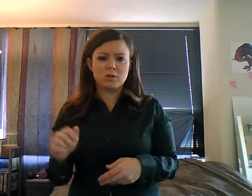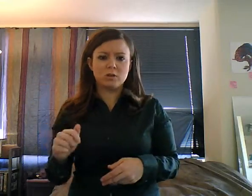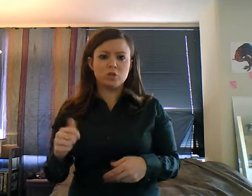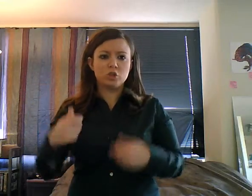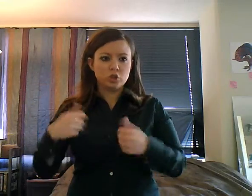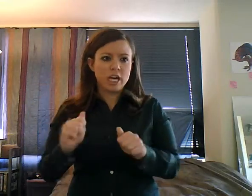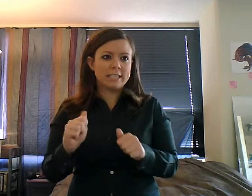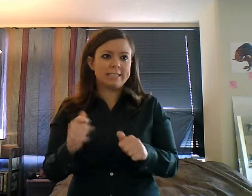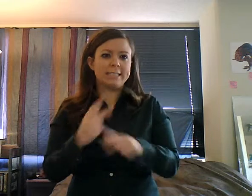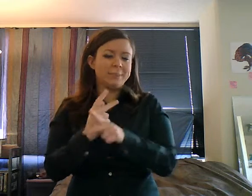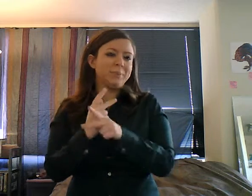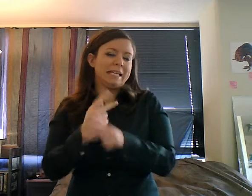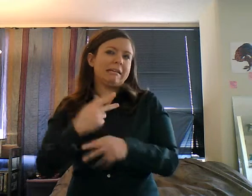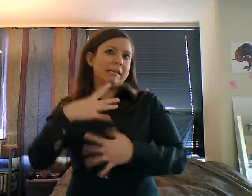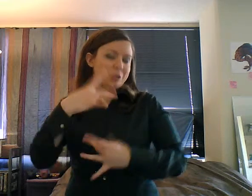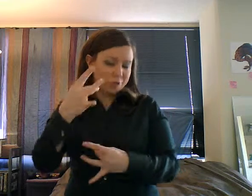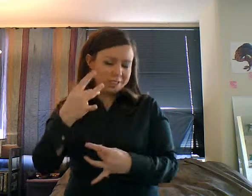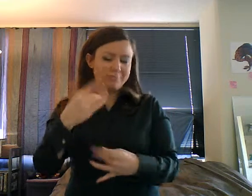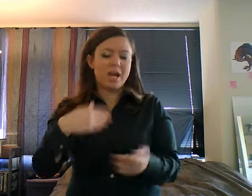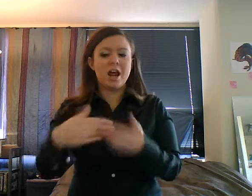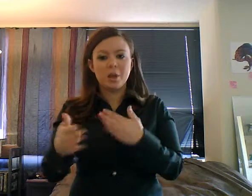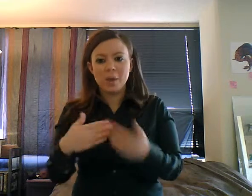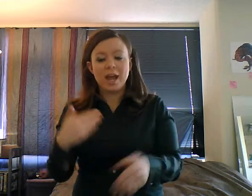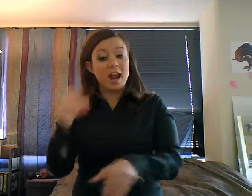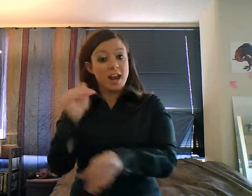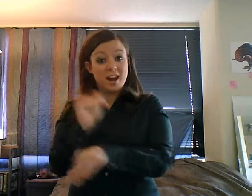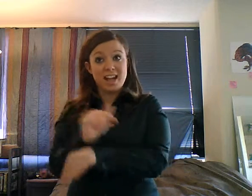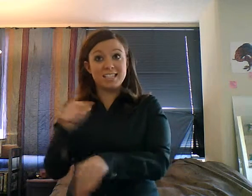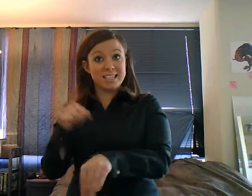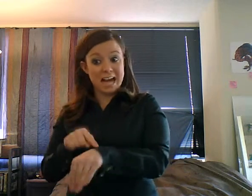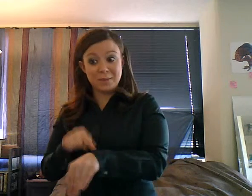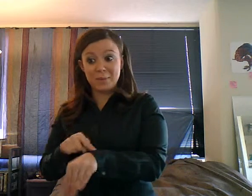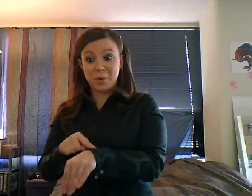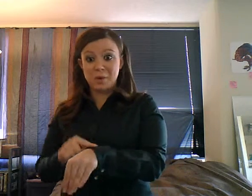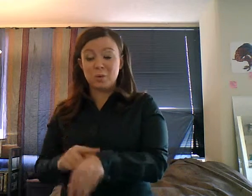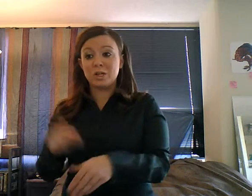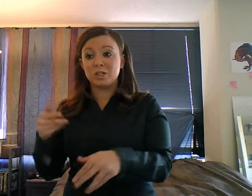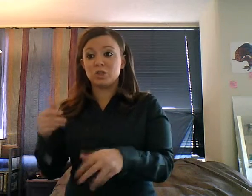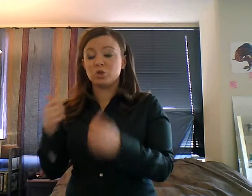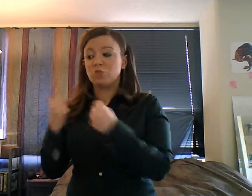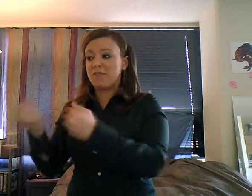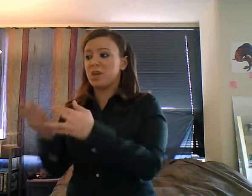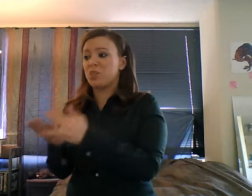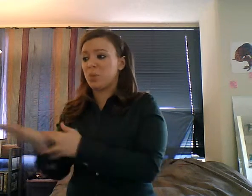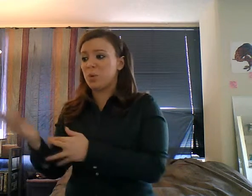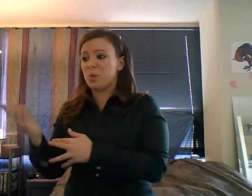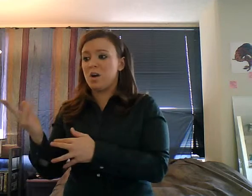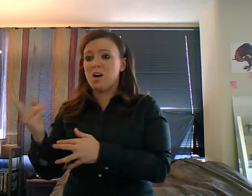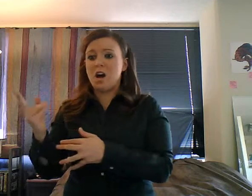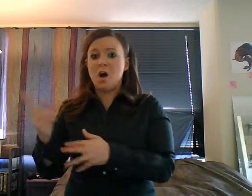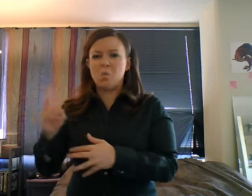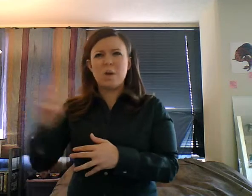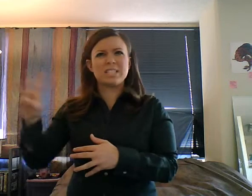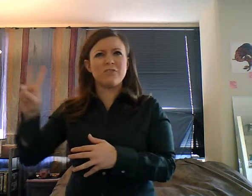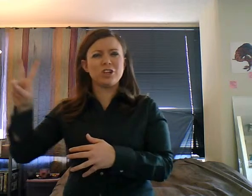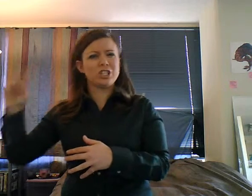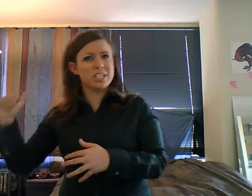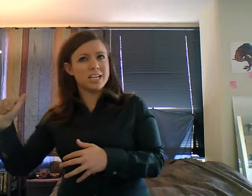dark and the mountains were horrible. We have really bad headlights and it was going